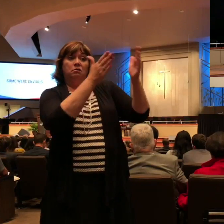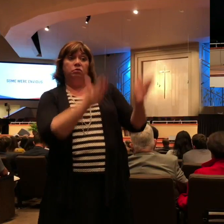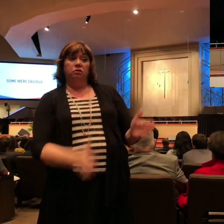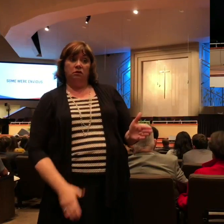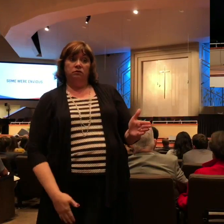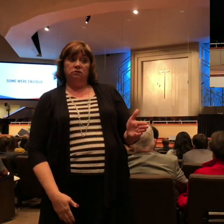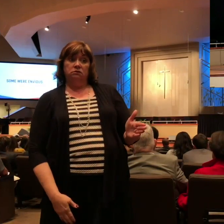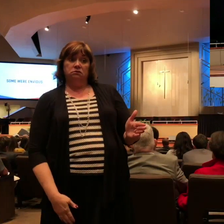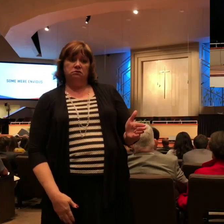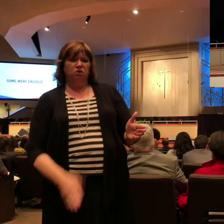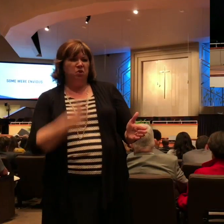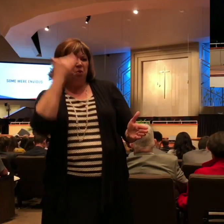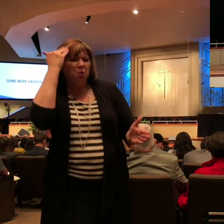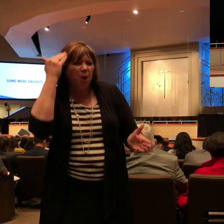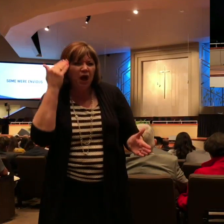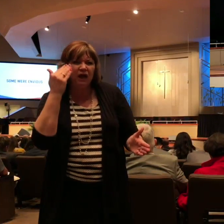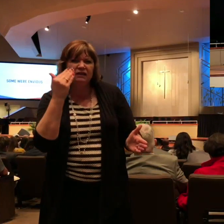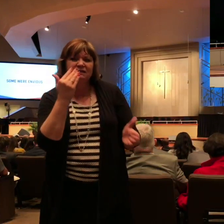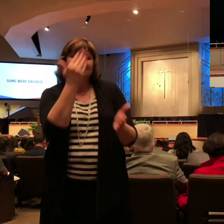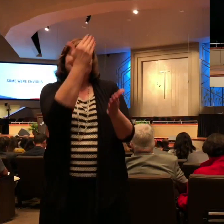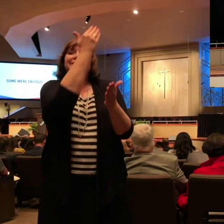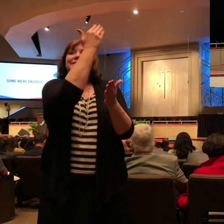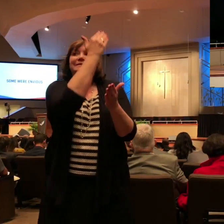were envious. Look at verse number 15 as we continue.